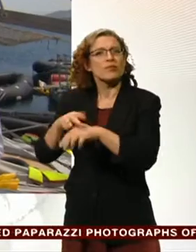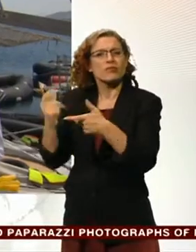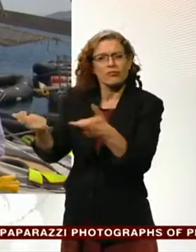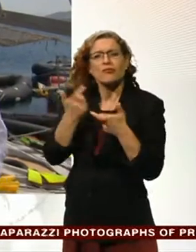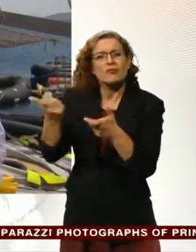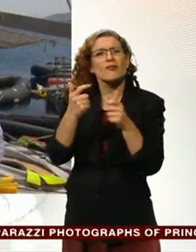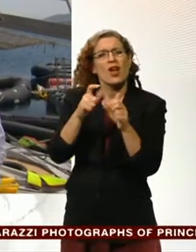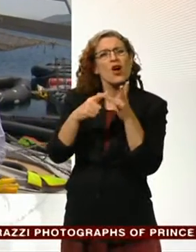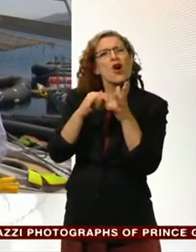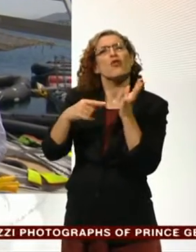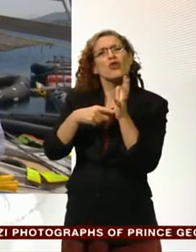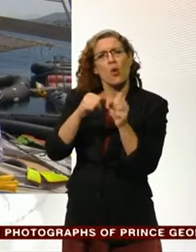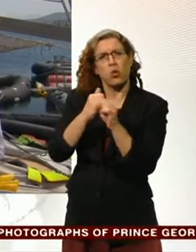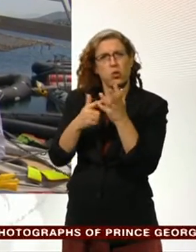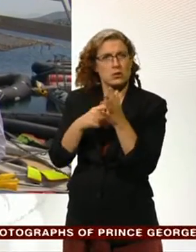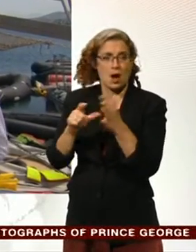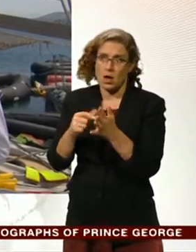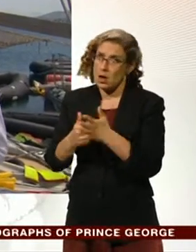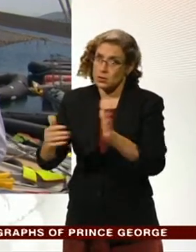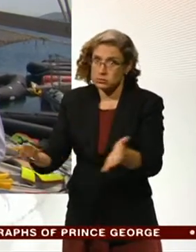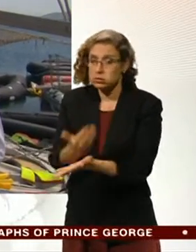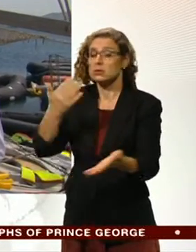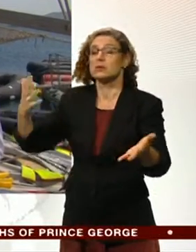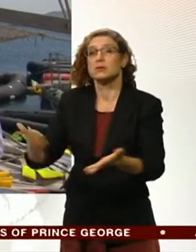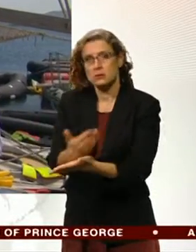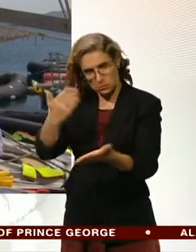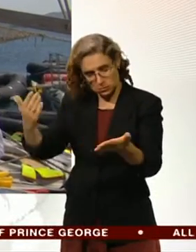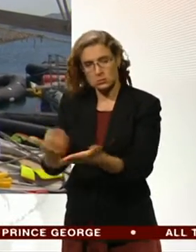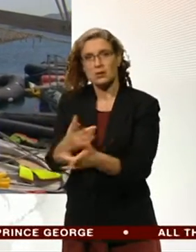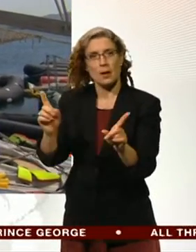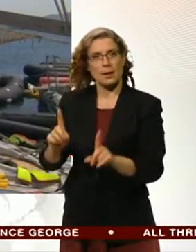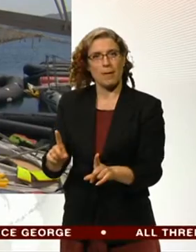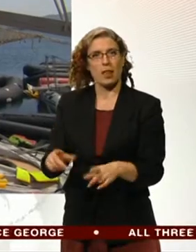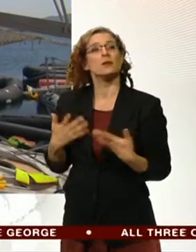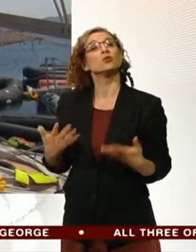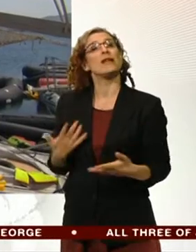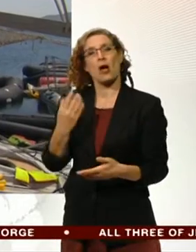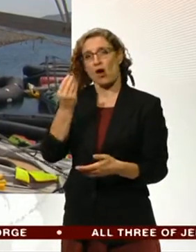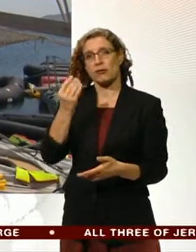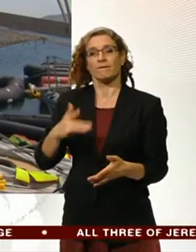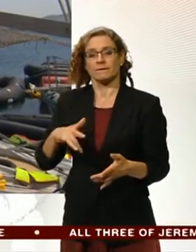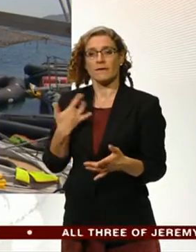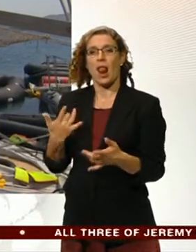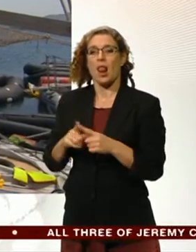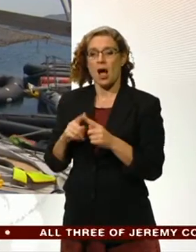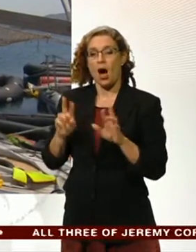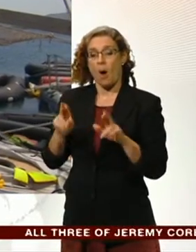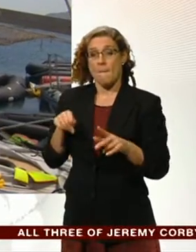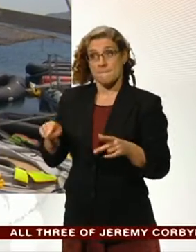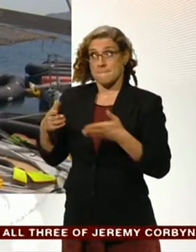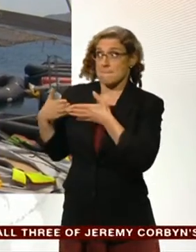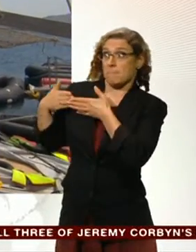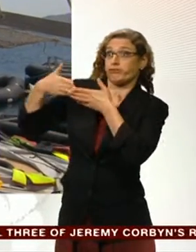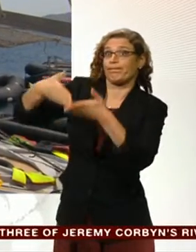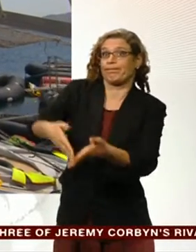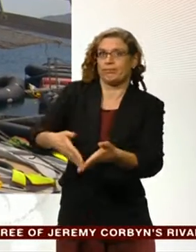coming in, overloaded with people. The Greek authorities hope that today they are making a step to deal with this crisis by